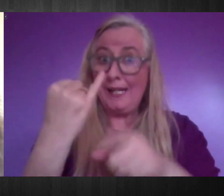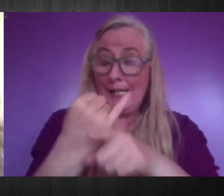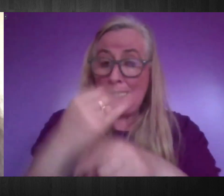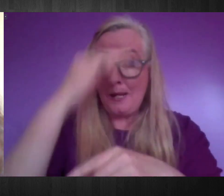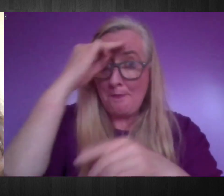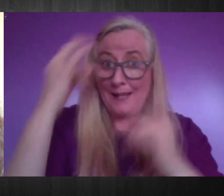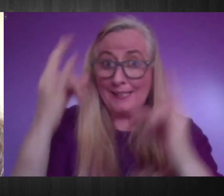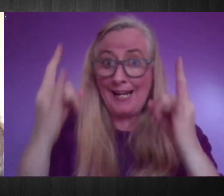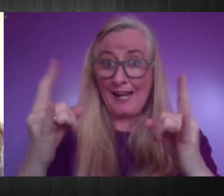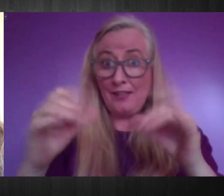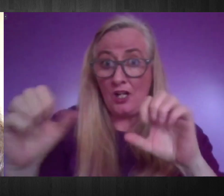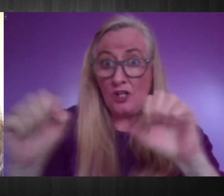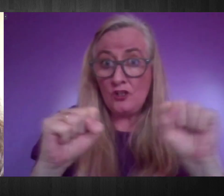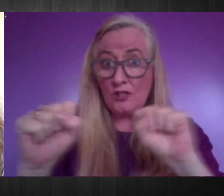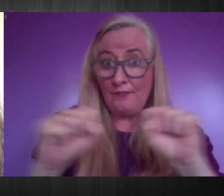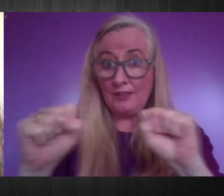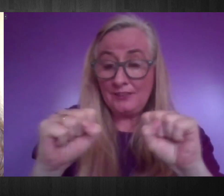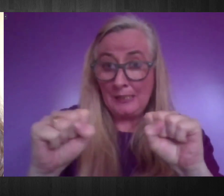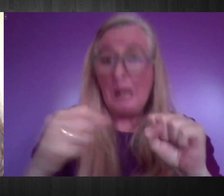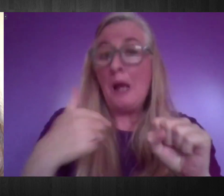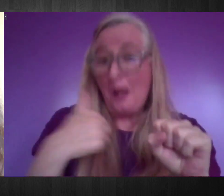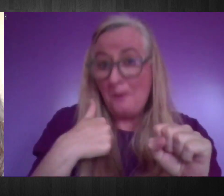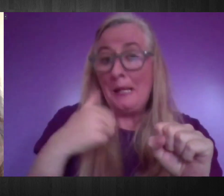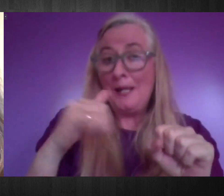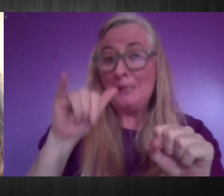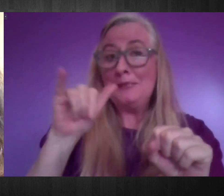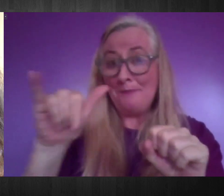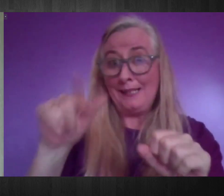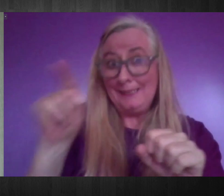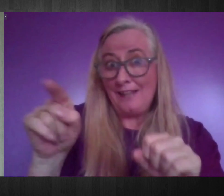aren't kind of being inspected. Would you agree with that?